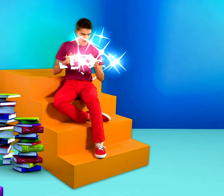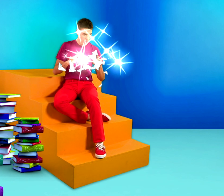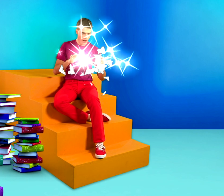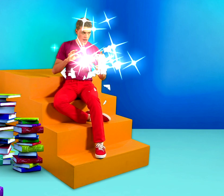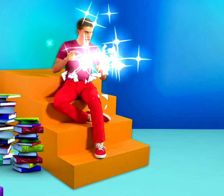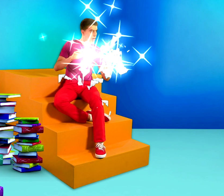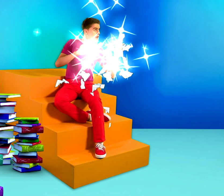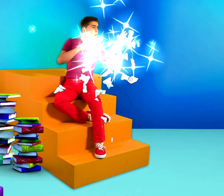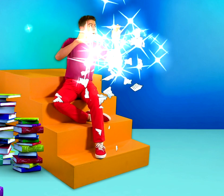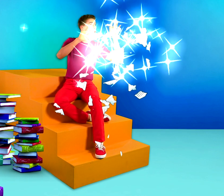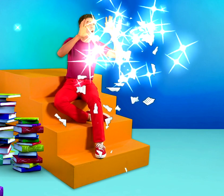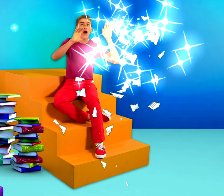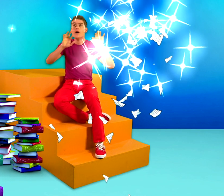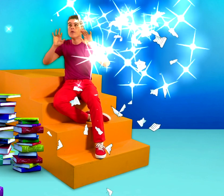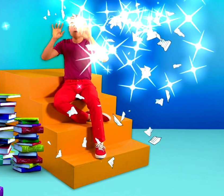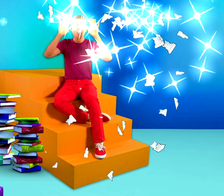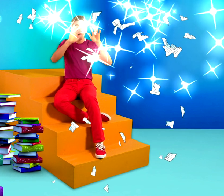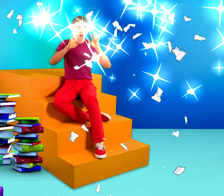Look at what my hands can do